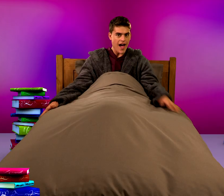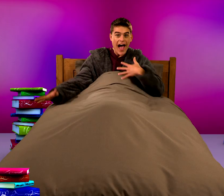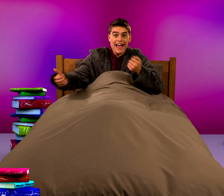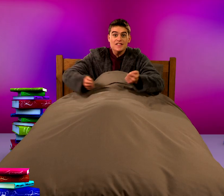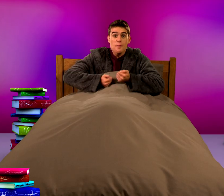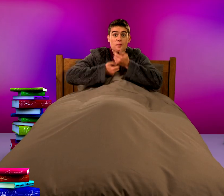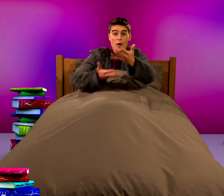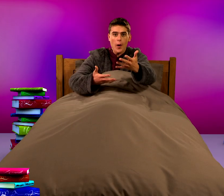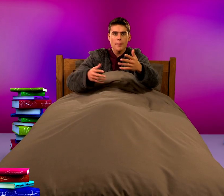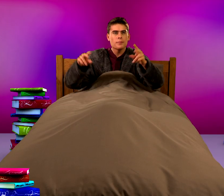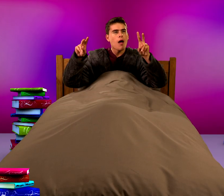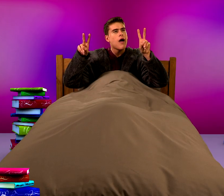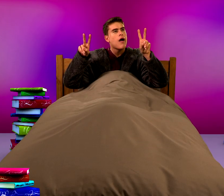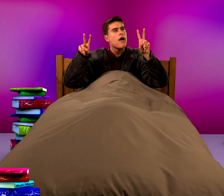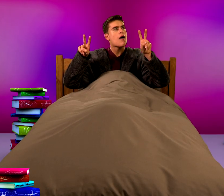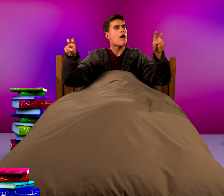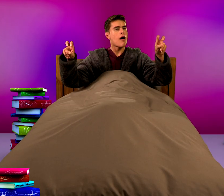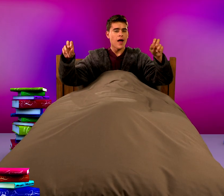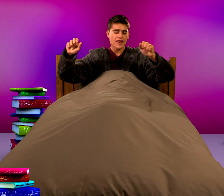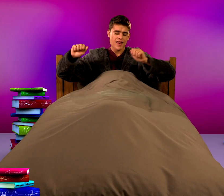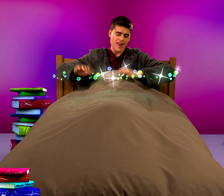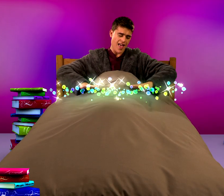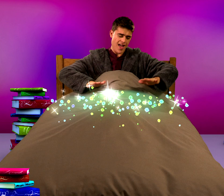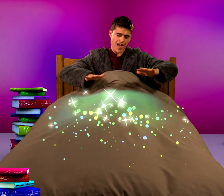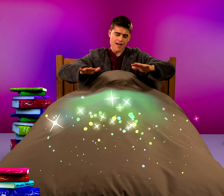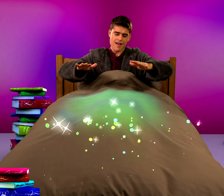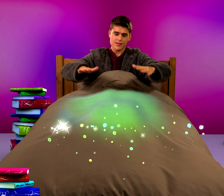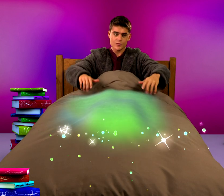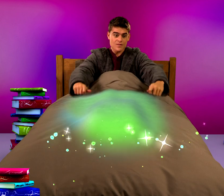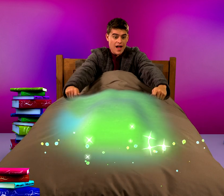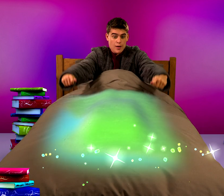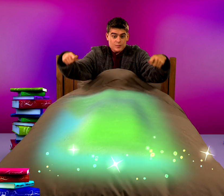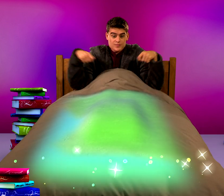I've got a poem for you that's called The Land of Counterpaint